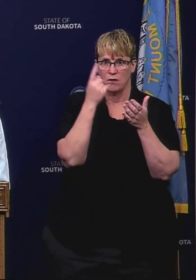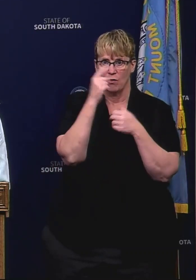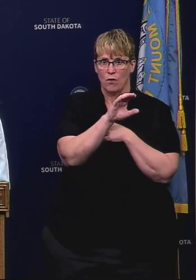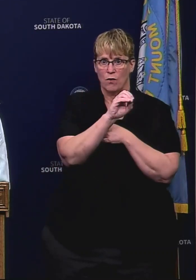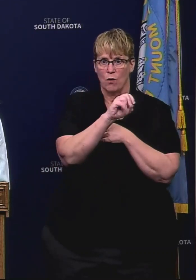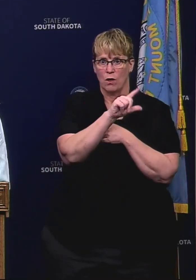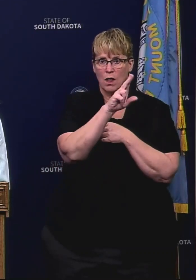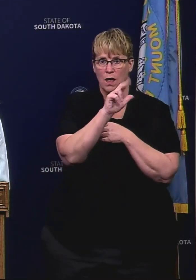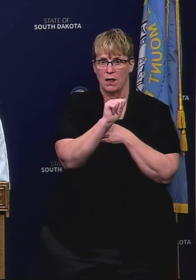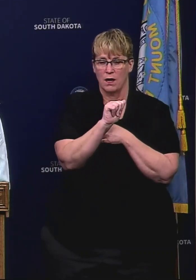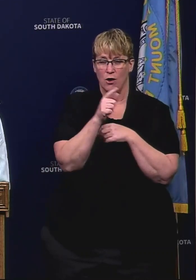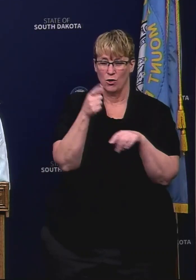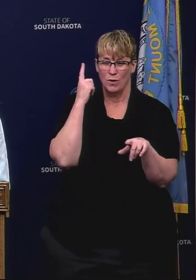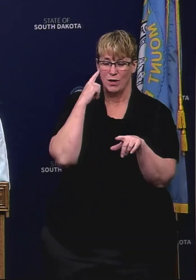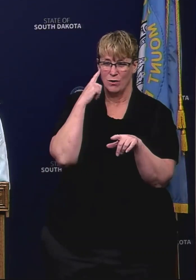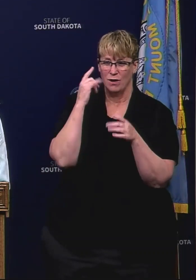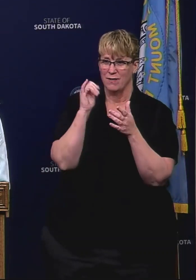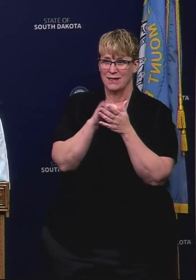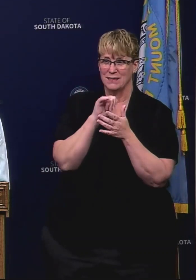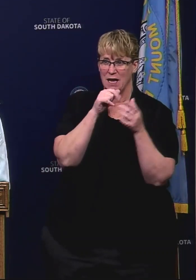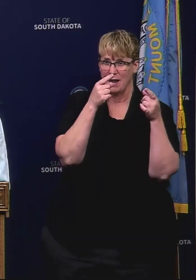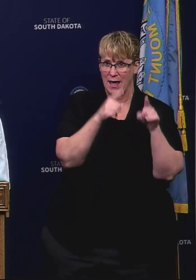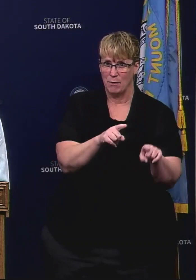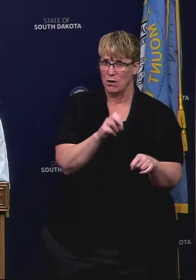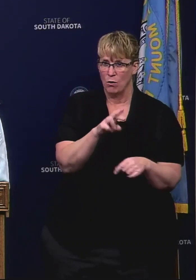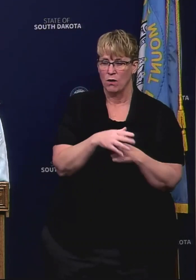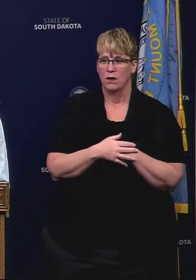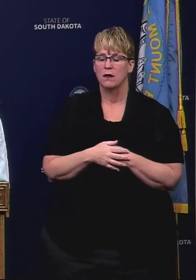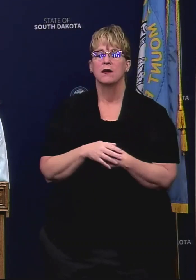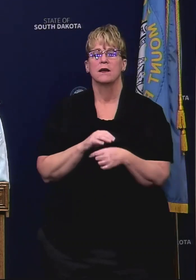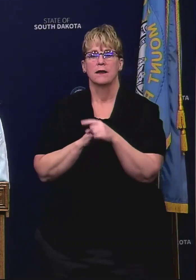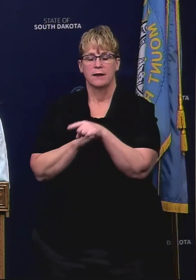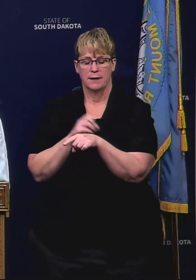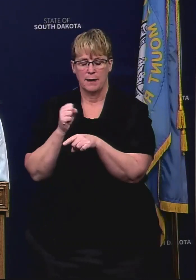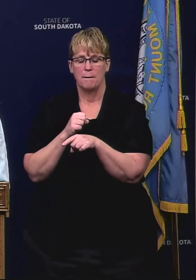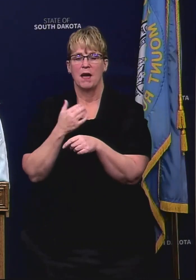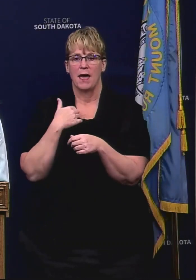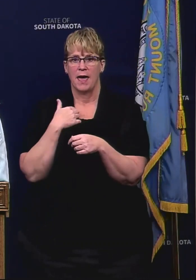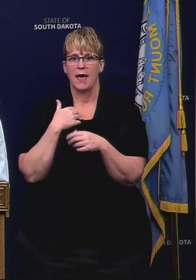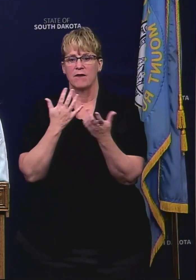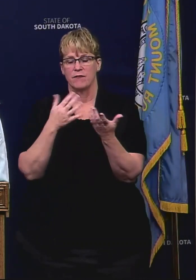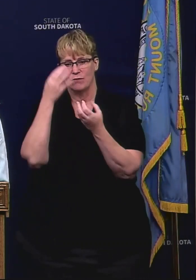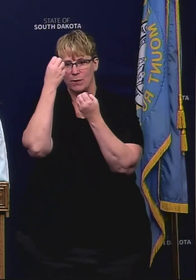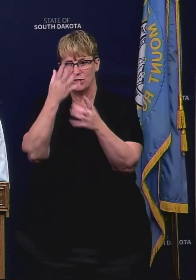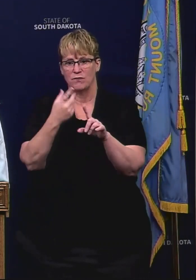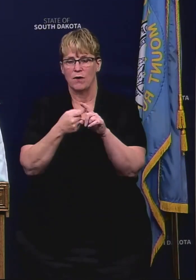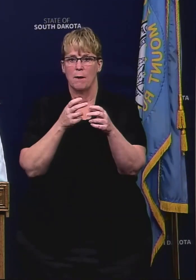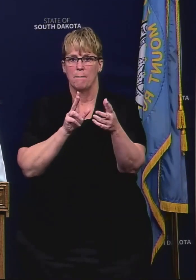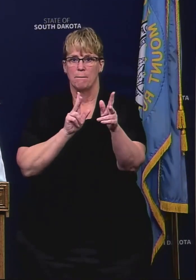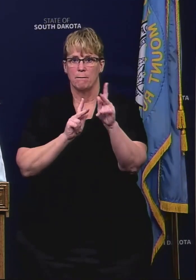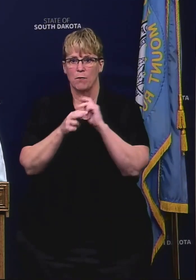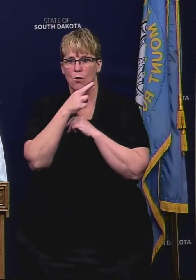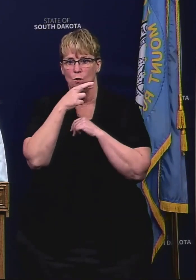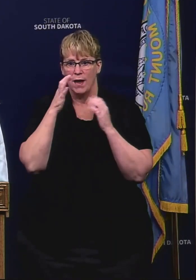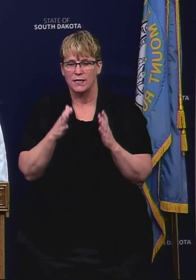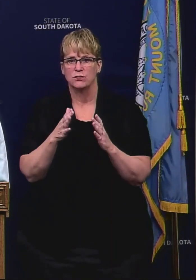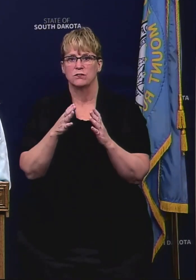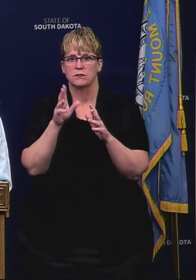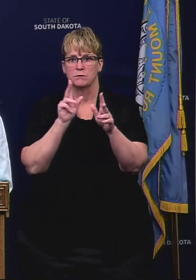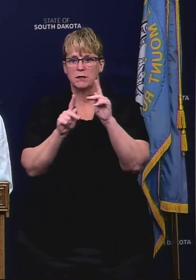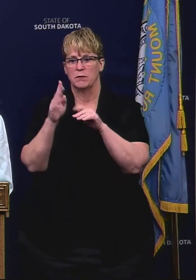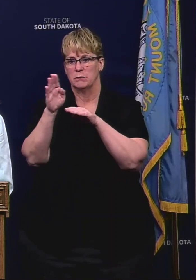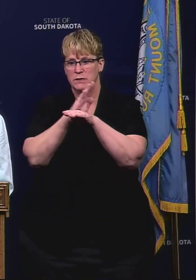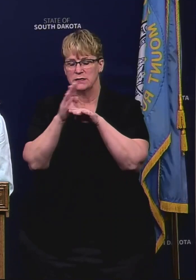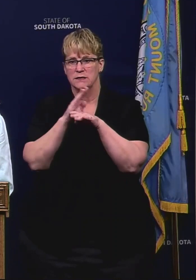Ovala Sioux tribe are you hearing that this isn't happening? Yeah I am getting reports from travelers from businesses ranchers in the area